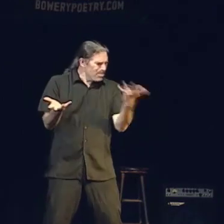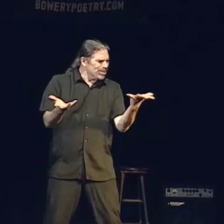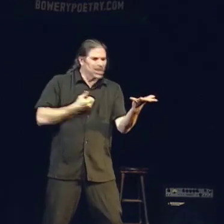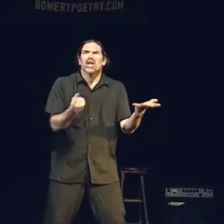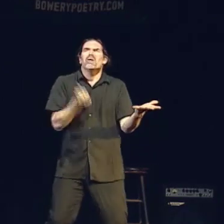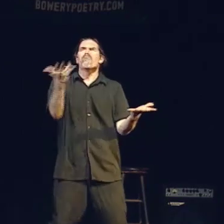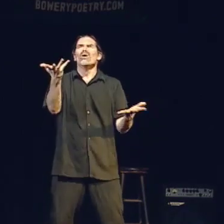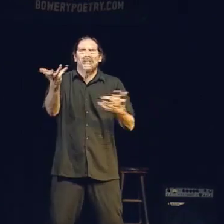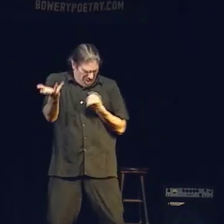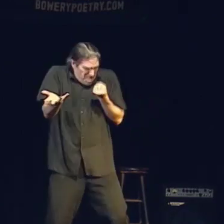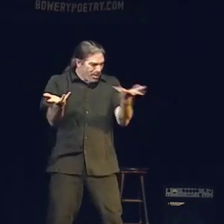Poetry.